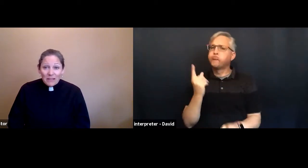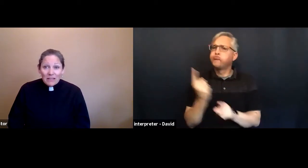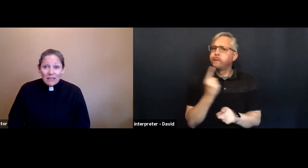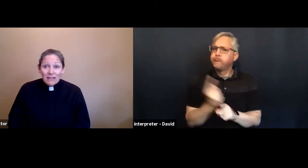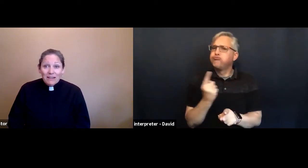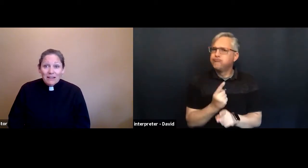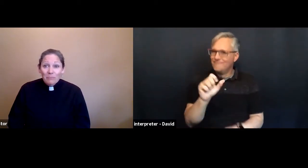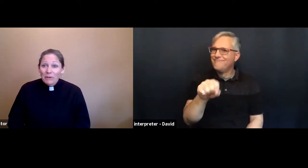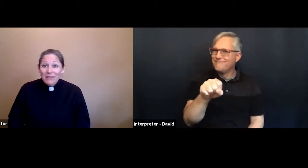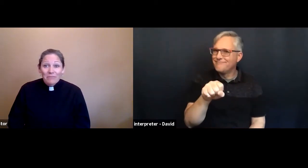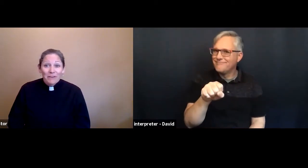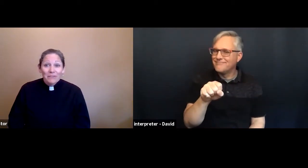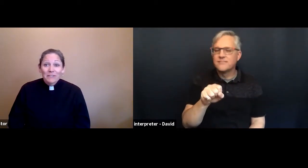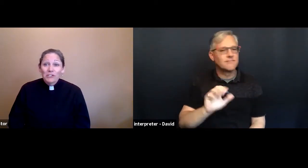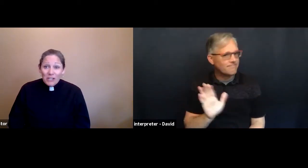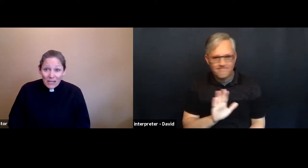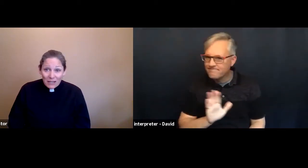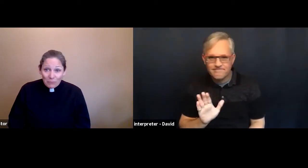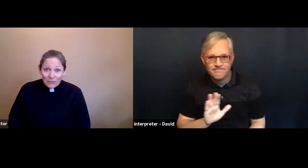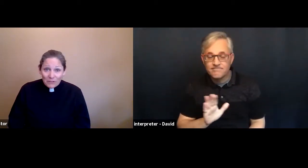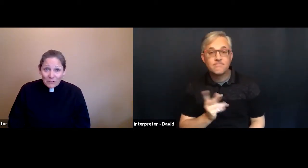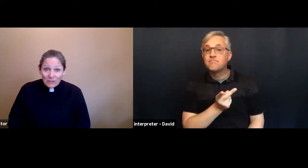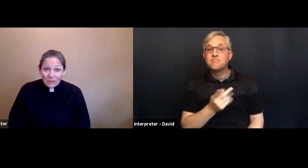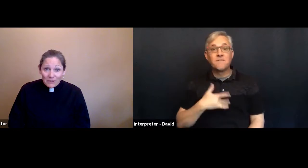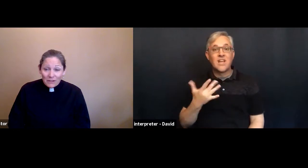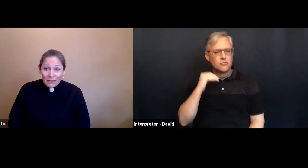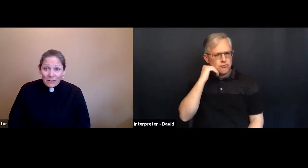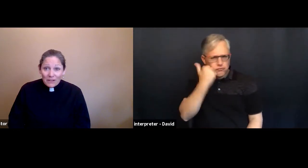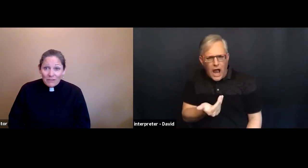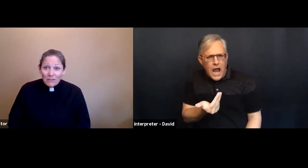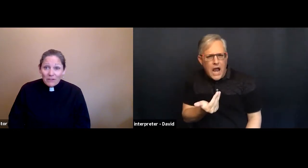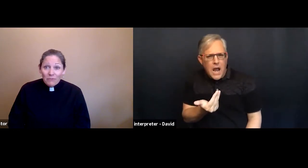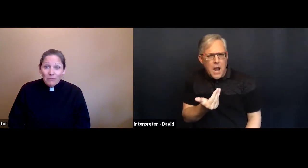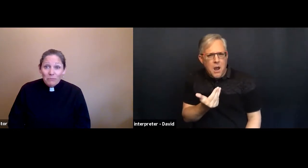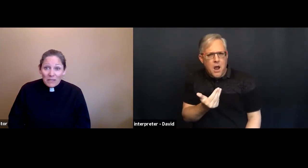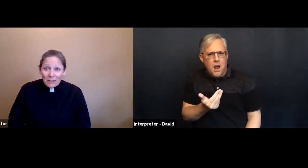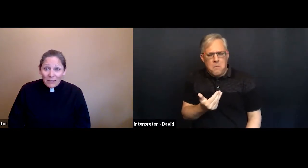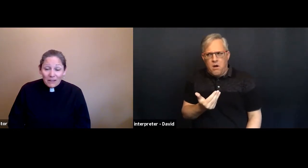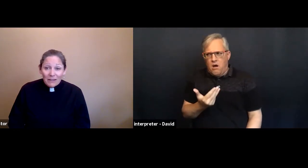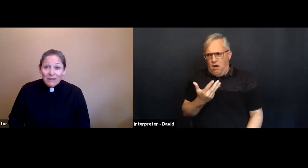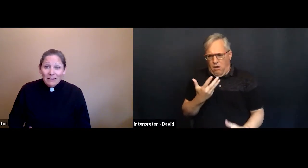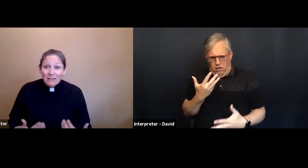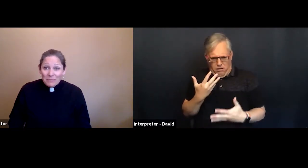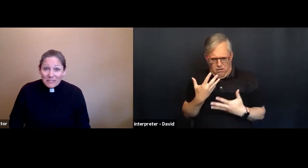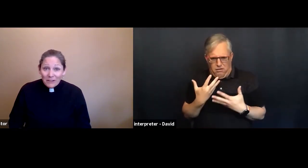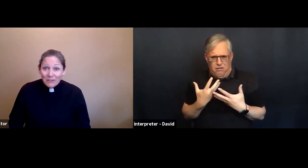But they felt a shame for being themselves.